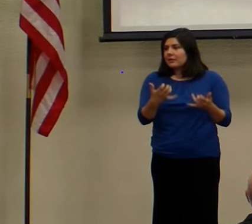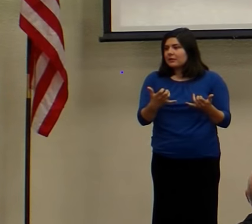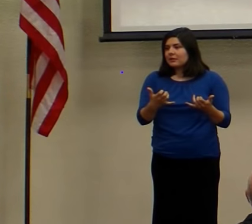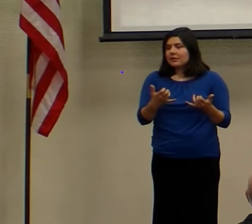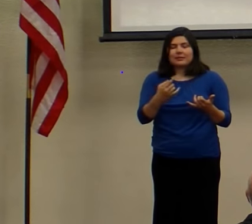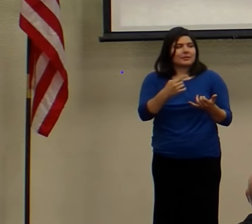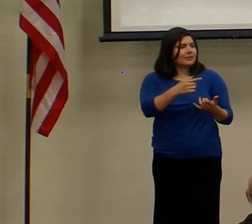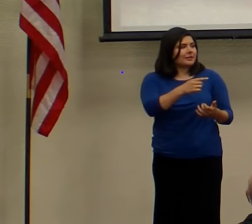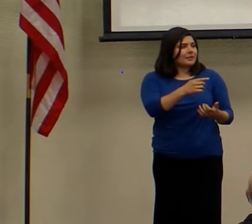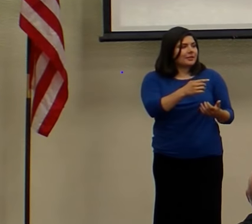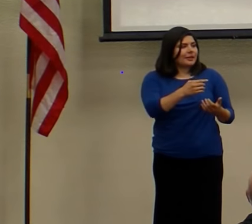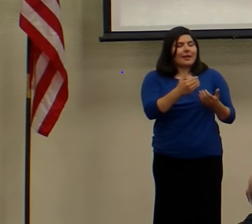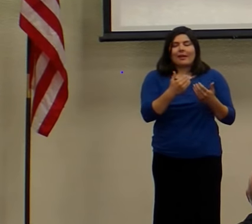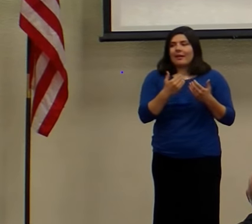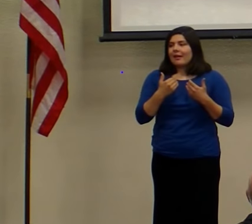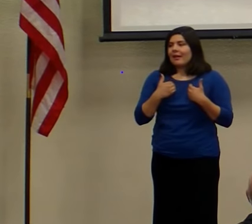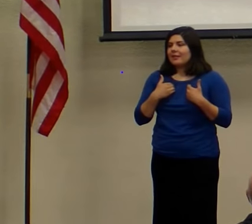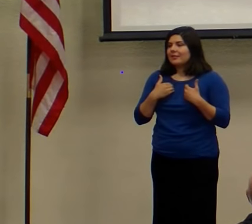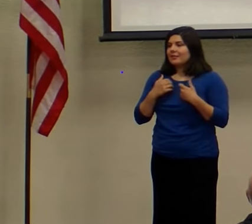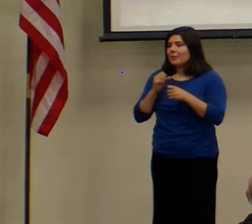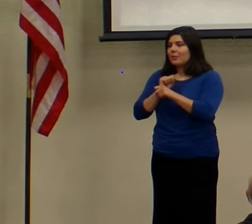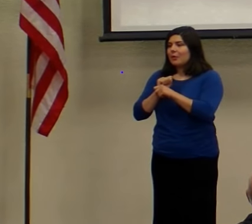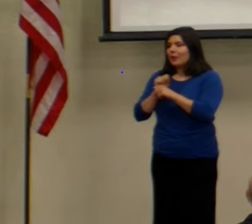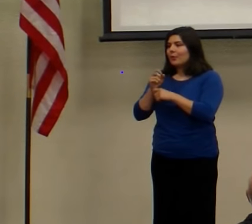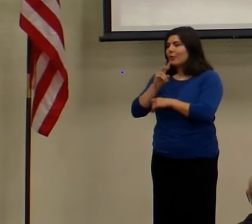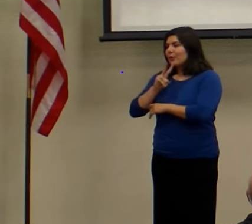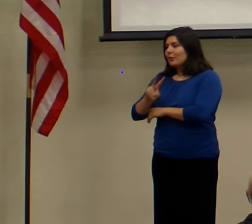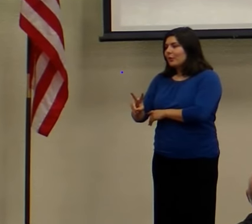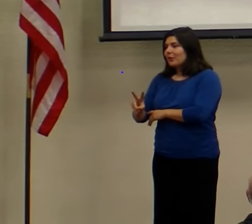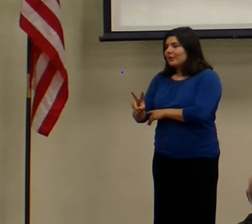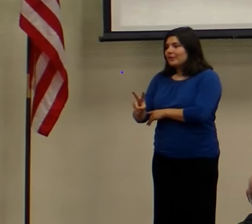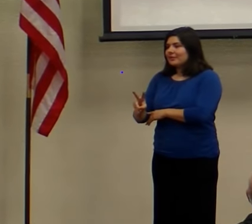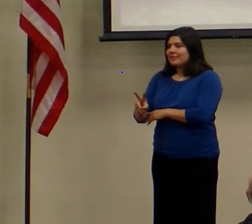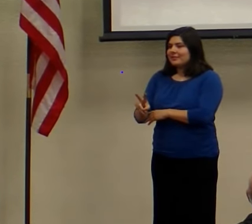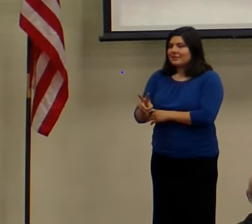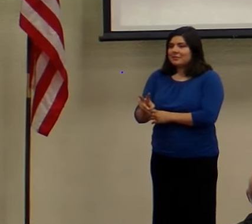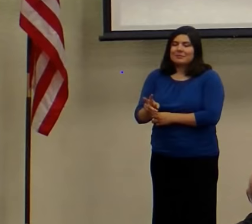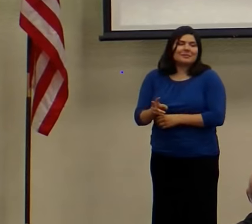She doesn't have to deal with two-year-olds right now, so she's dealing with the two-year-olds up here.